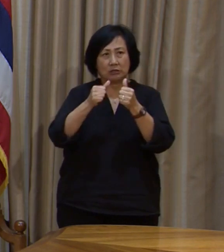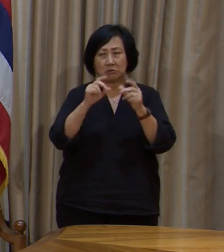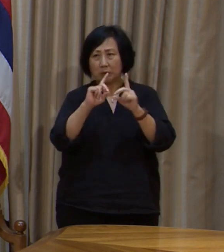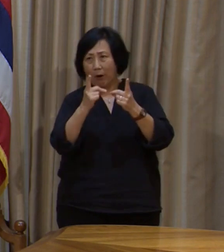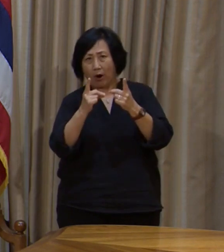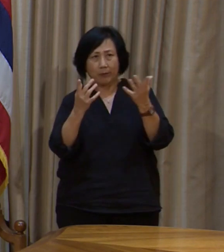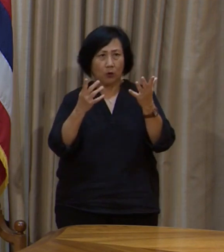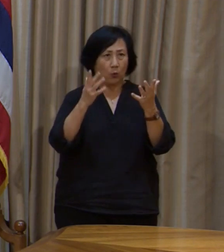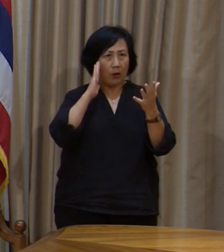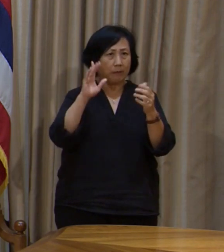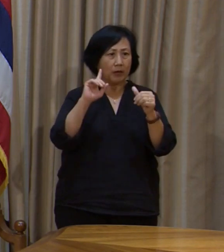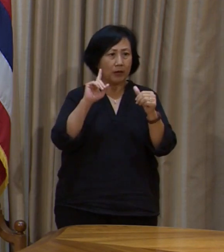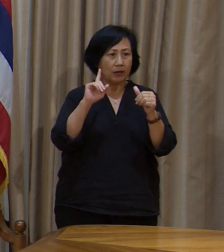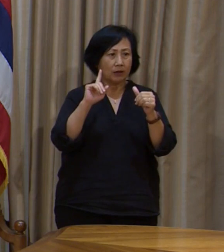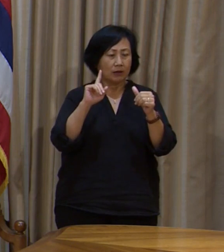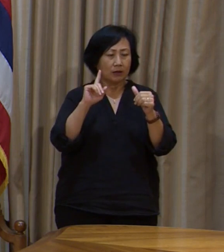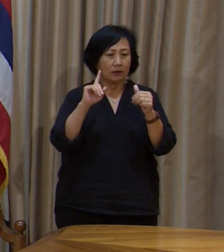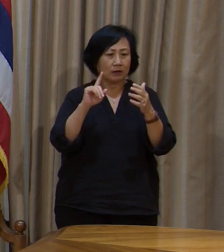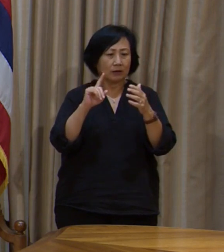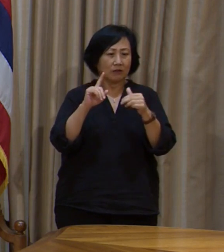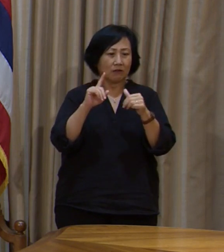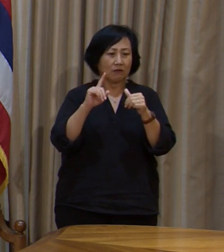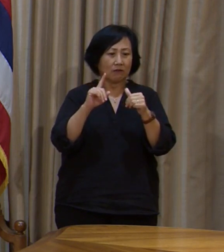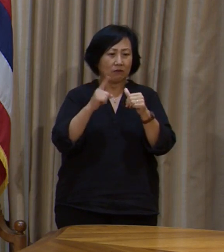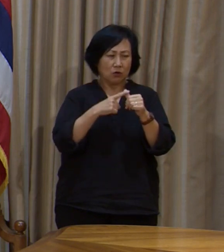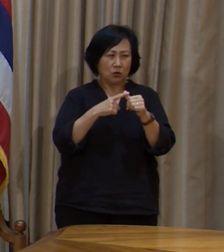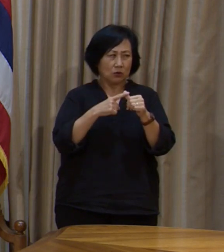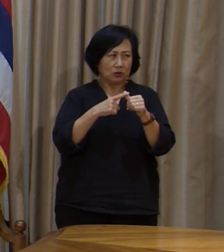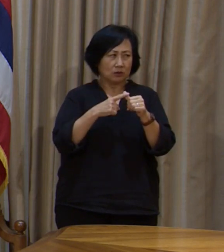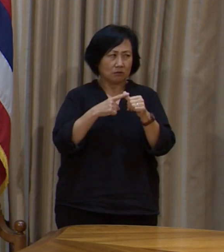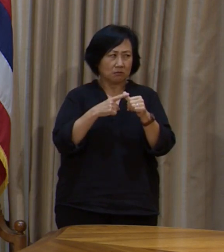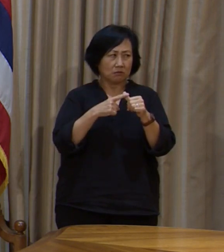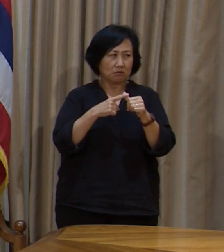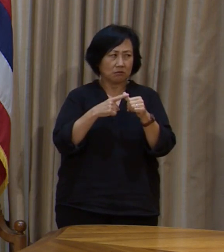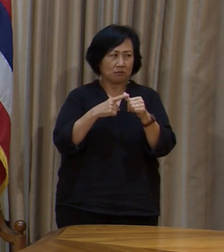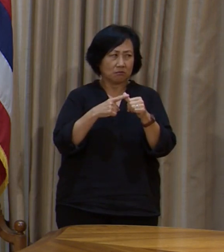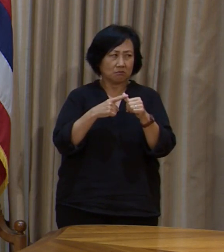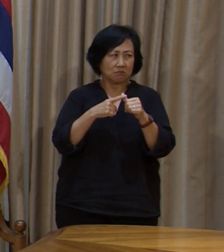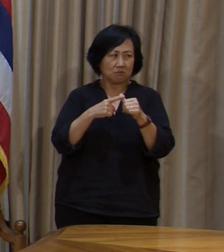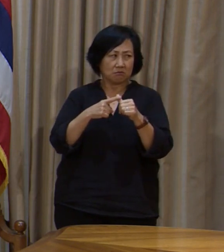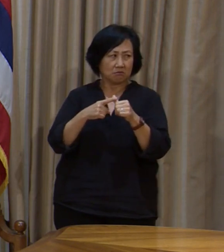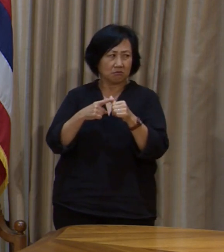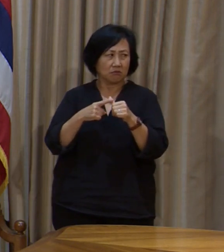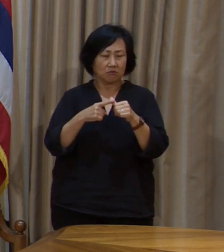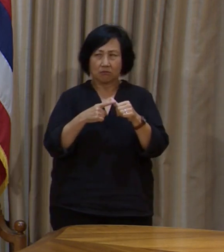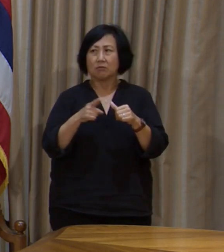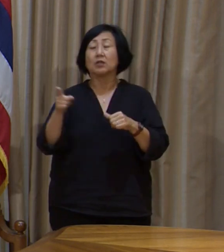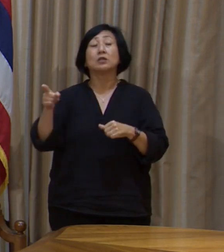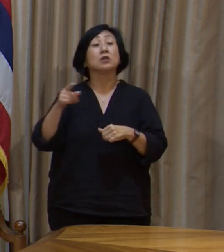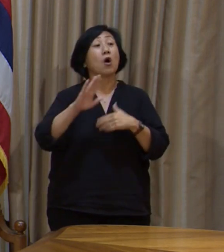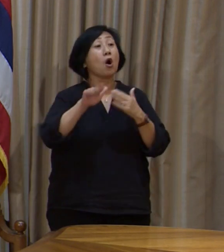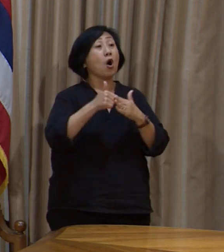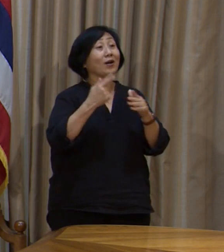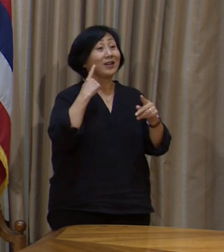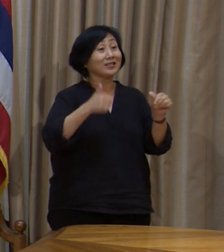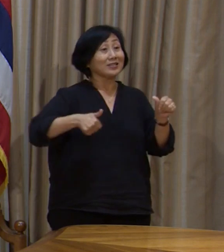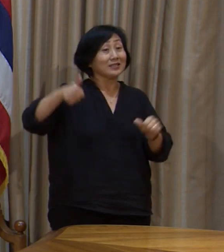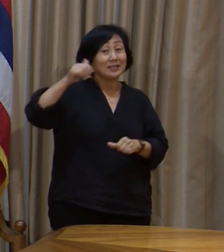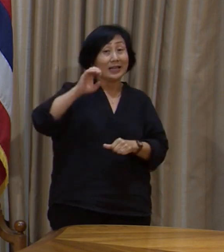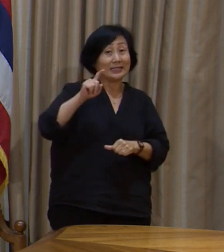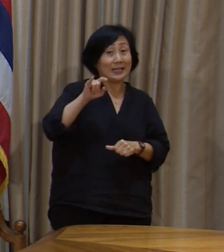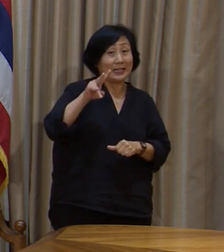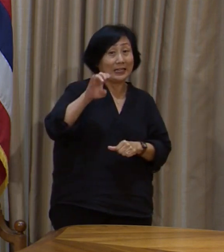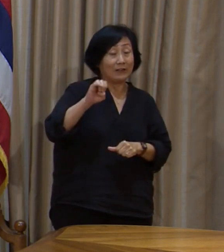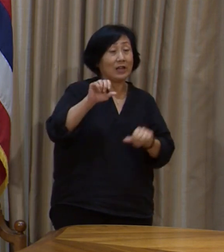department or group of employees that will be involved? Yes, Dan. Yes, So all executive agencies will begin